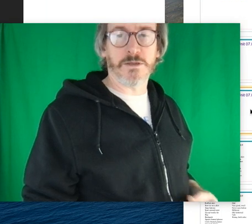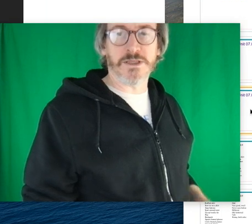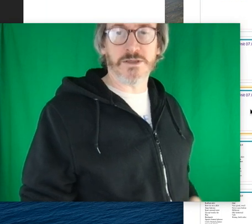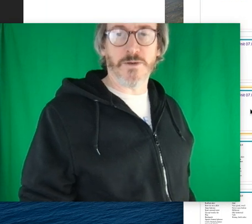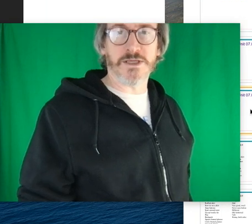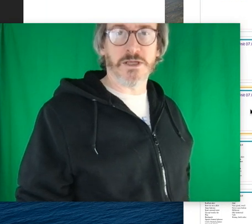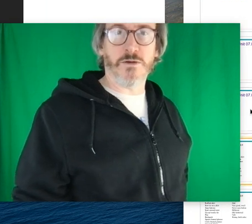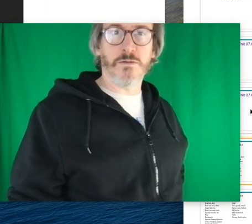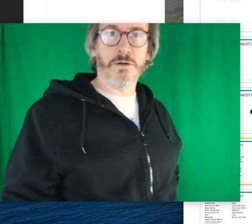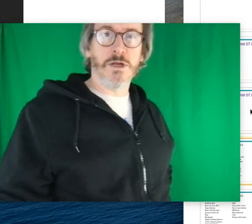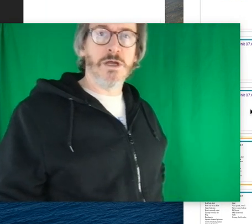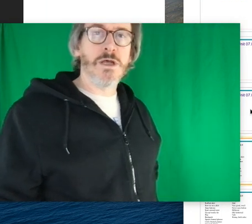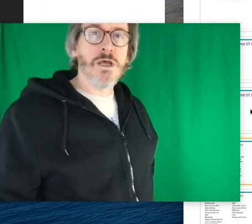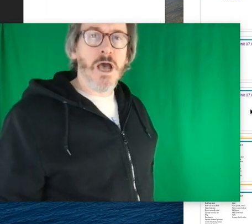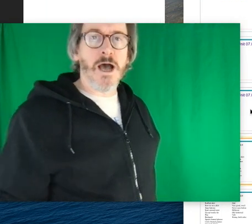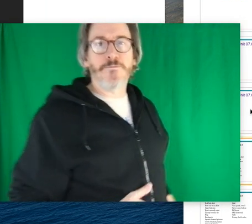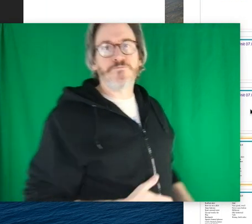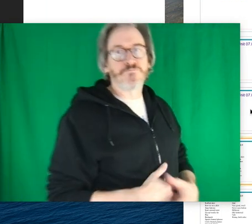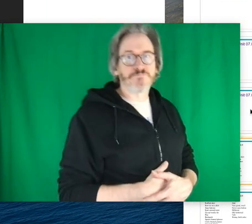This is going slow.